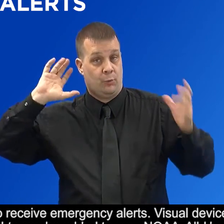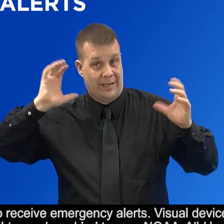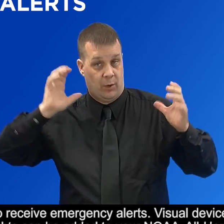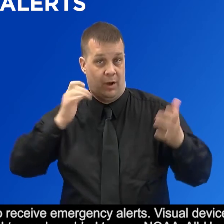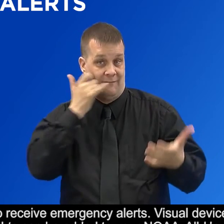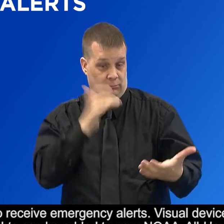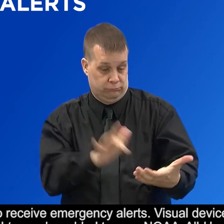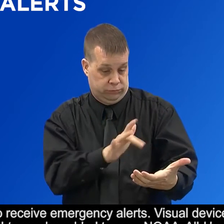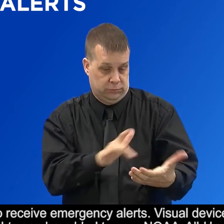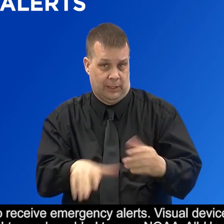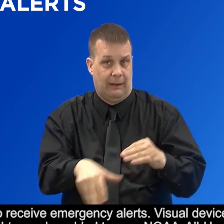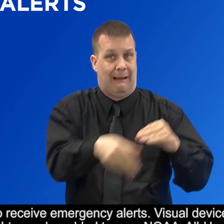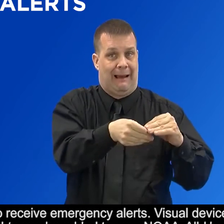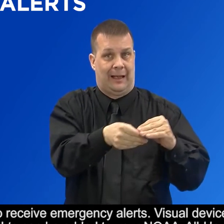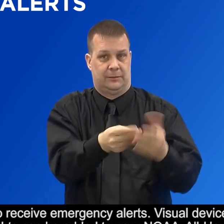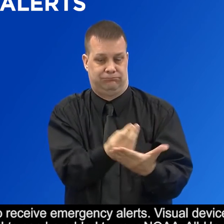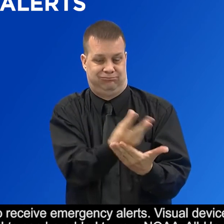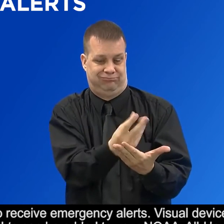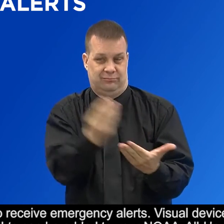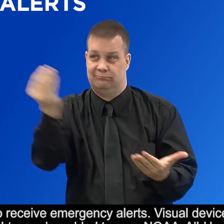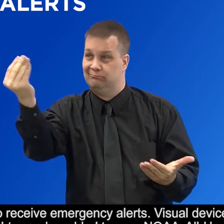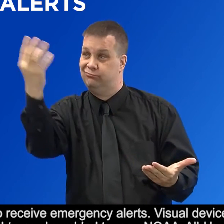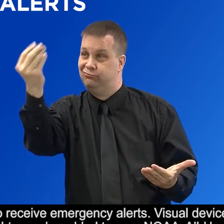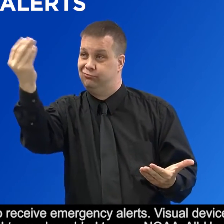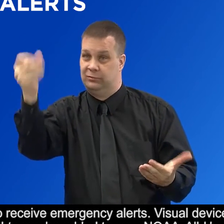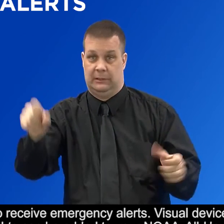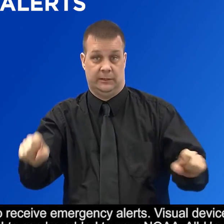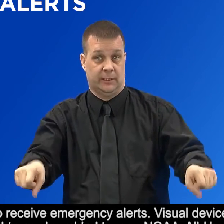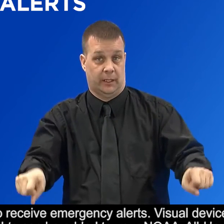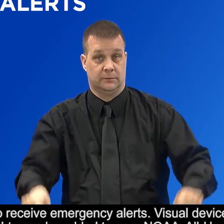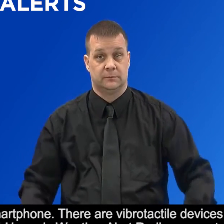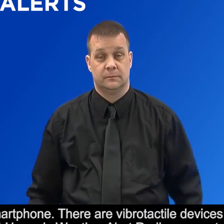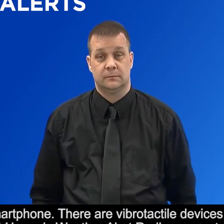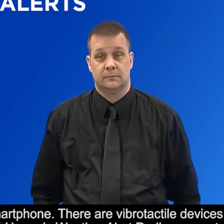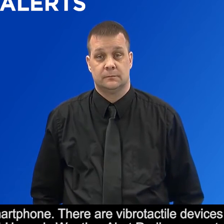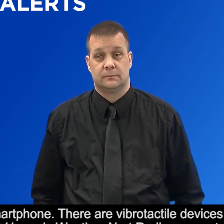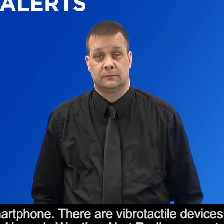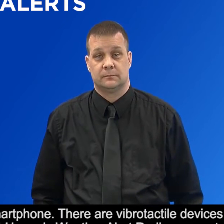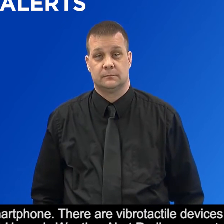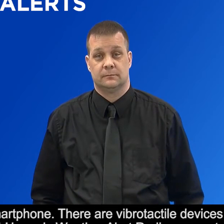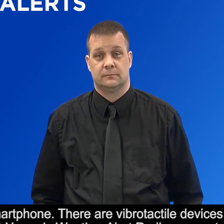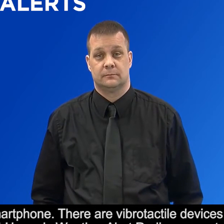strobe lights can be added to your NOAA All-Hazards Weather Alert radio or smartphone.